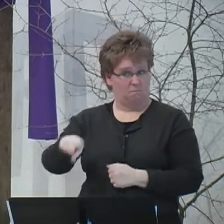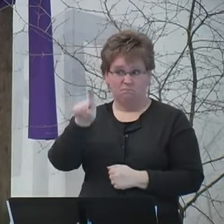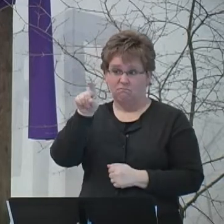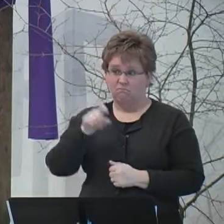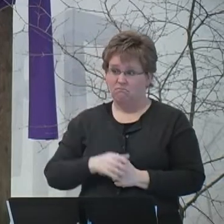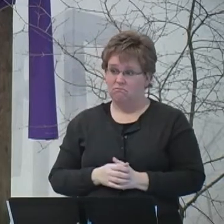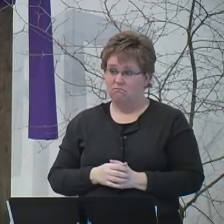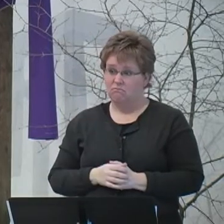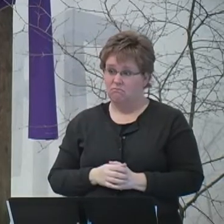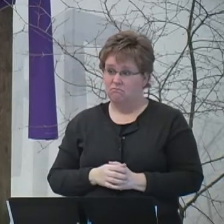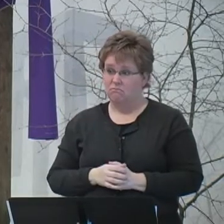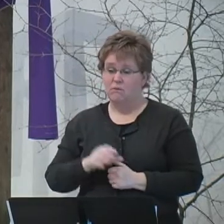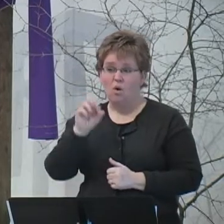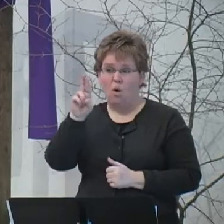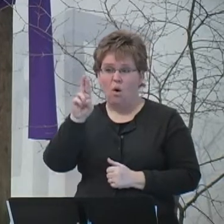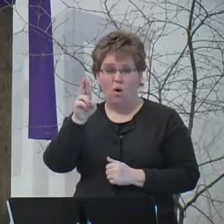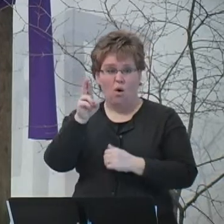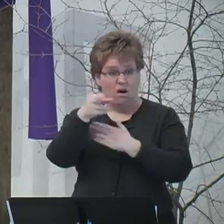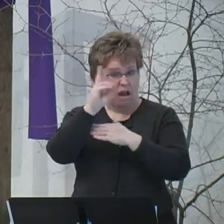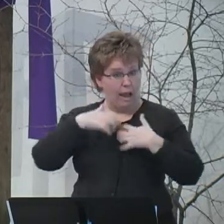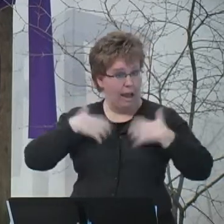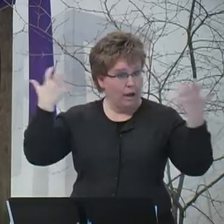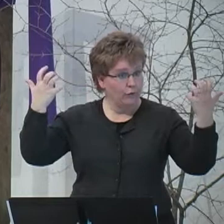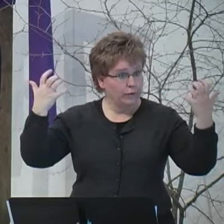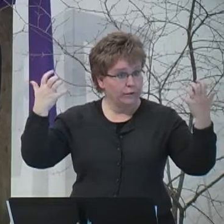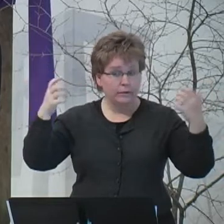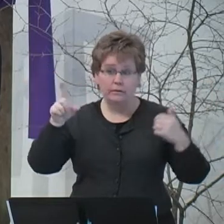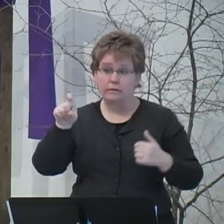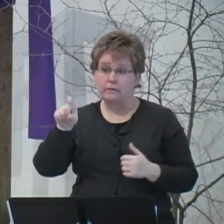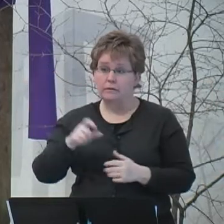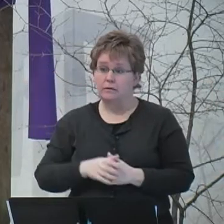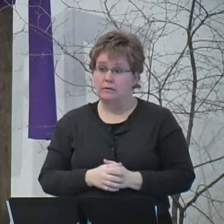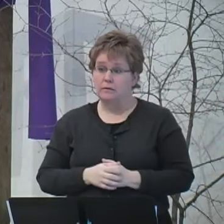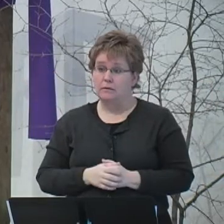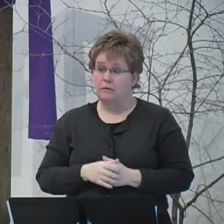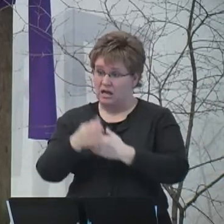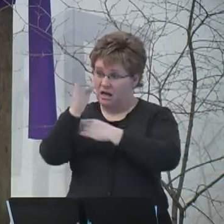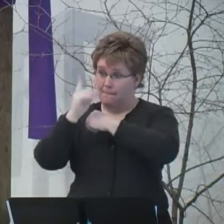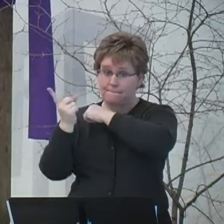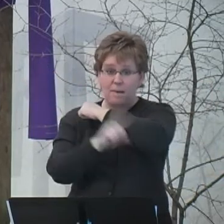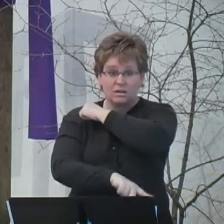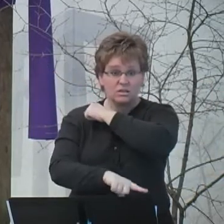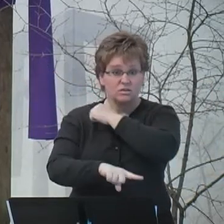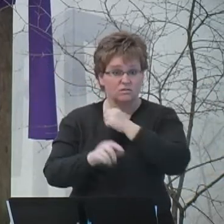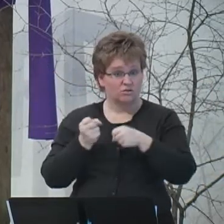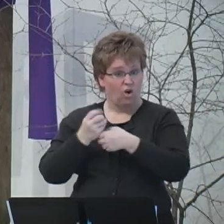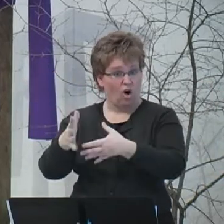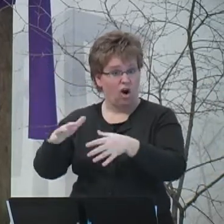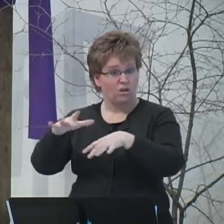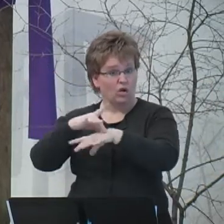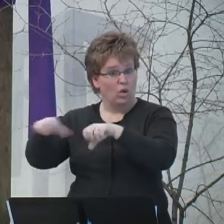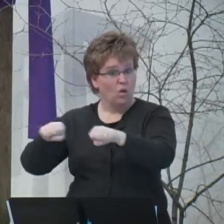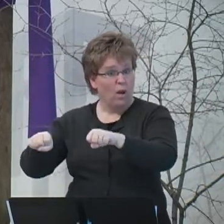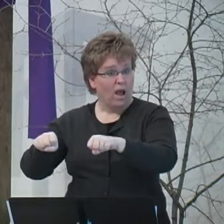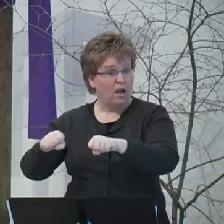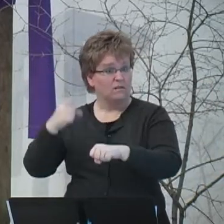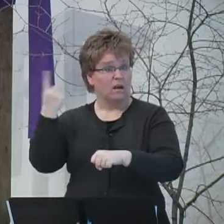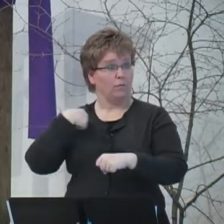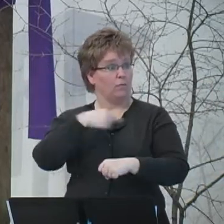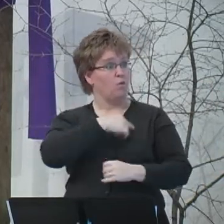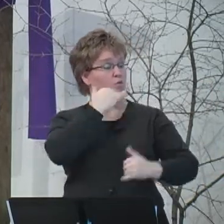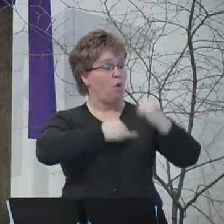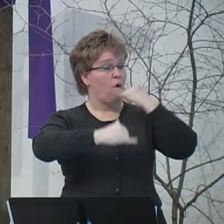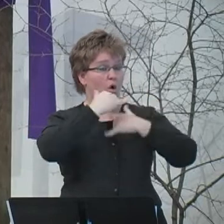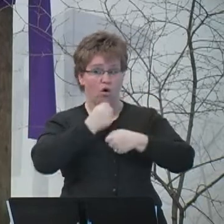Or is God angry at us? Is God punishing us for something we've done